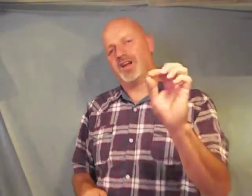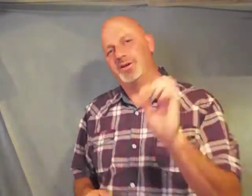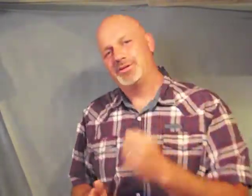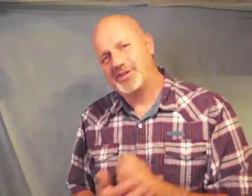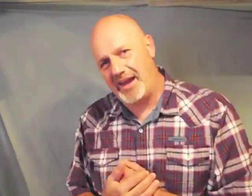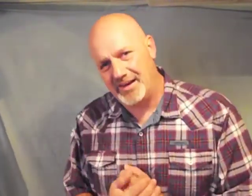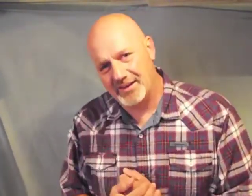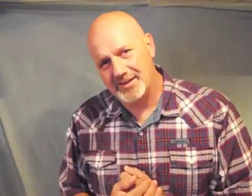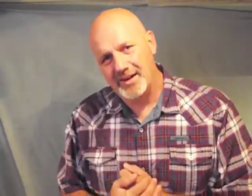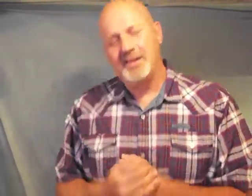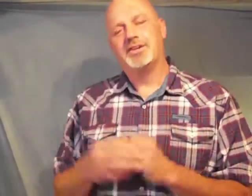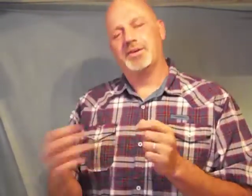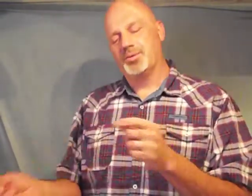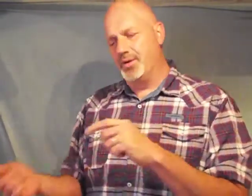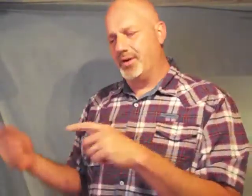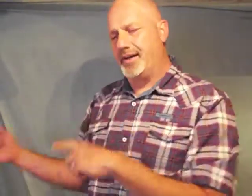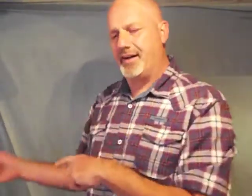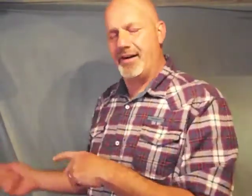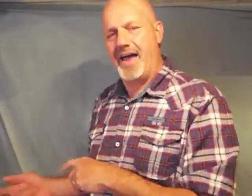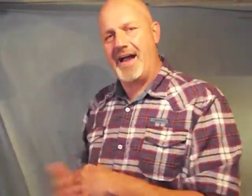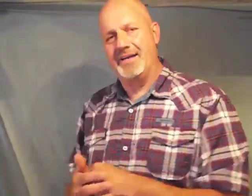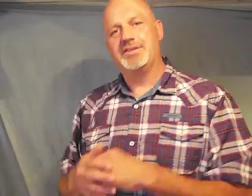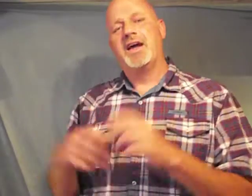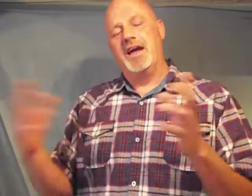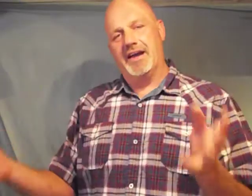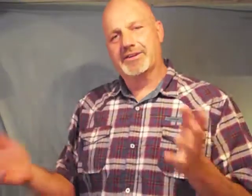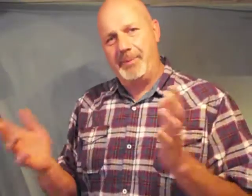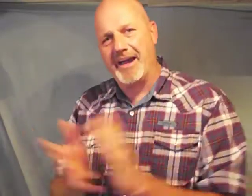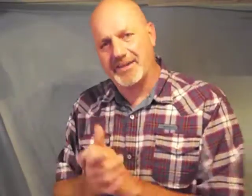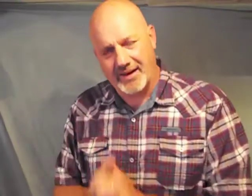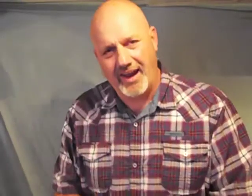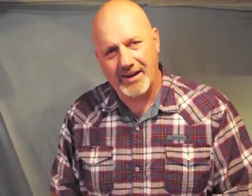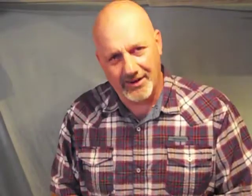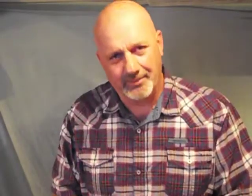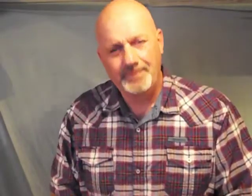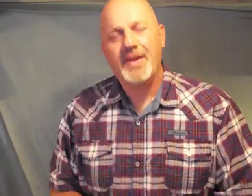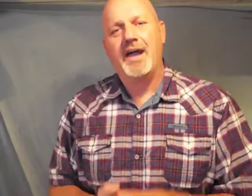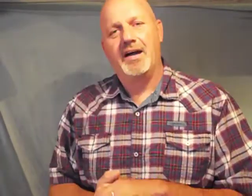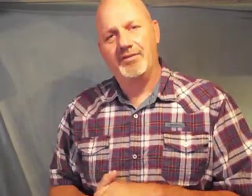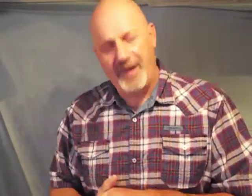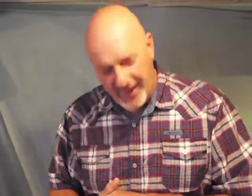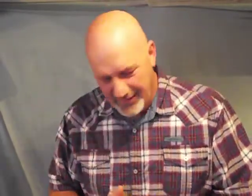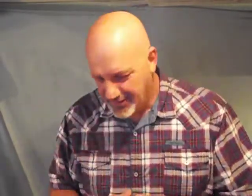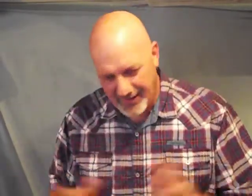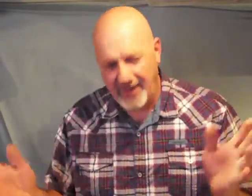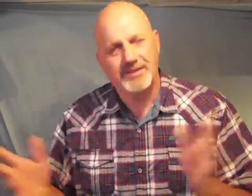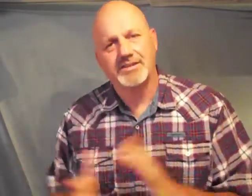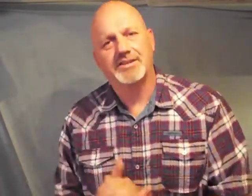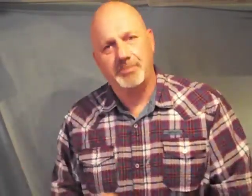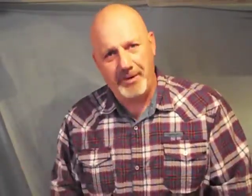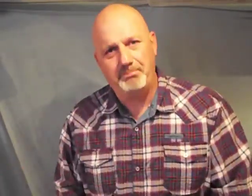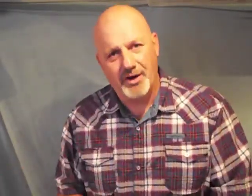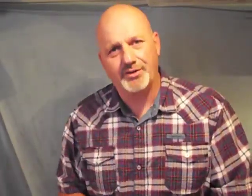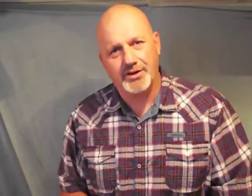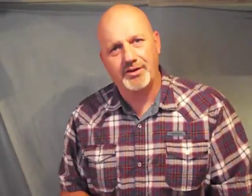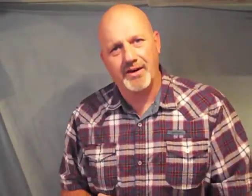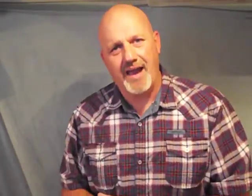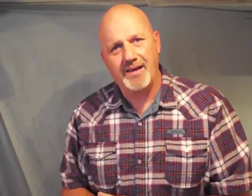loose Satan to rule in our lives expect a kingdom of Satan's to be built in your life